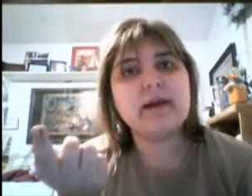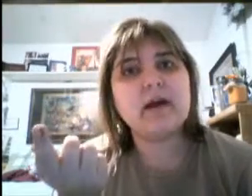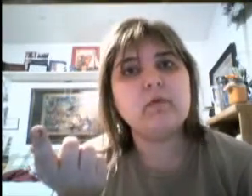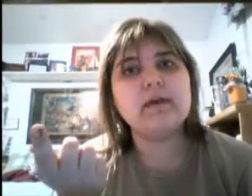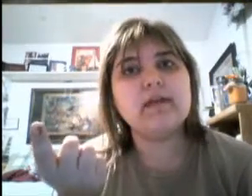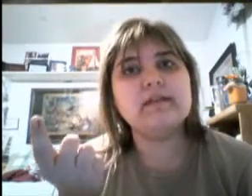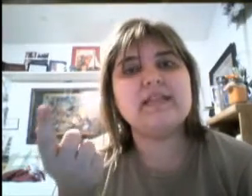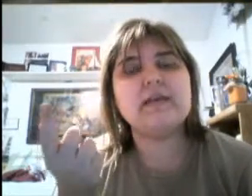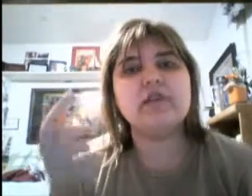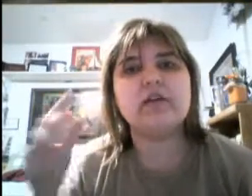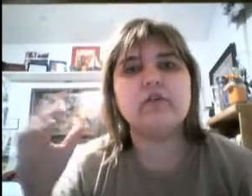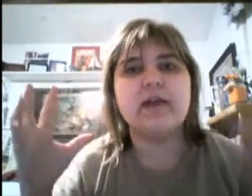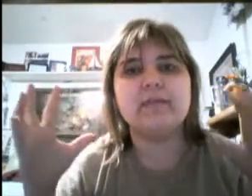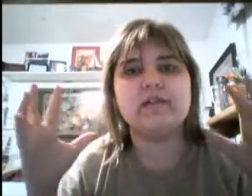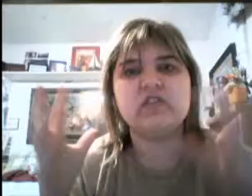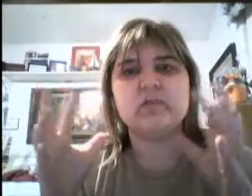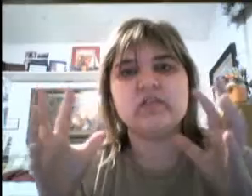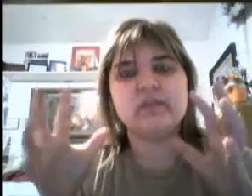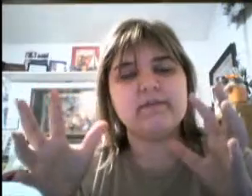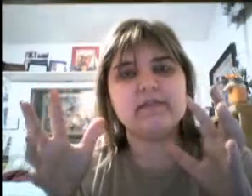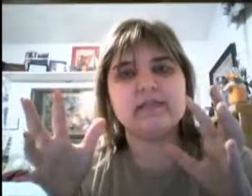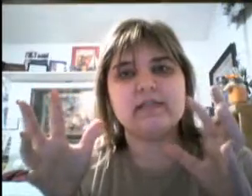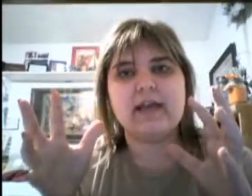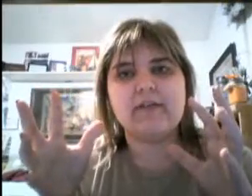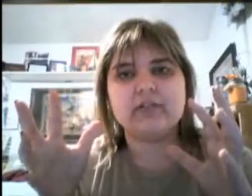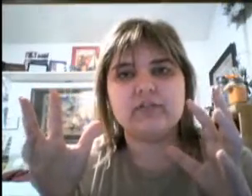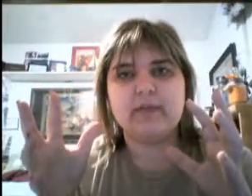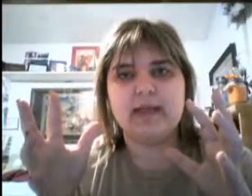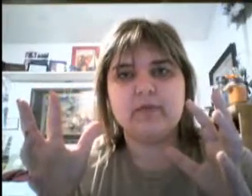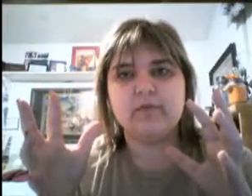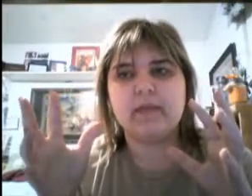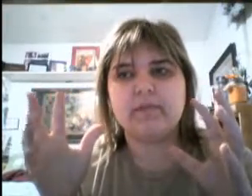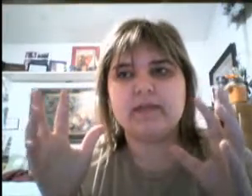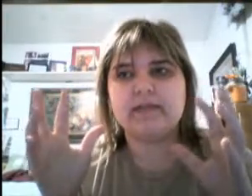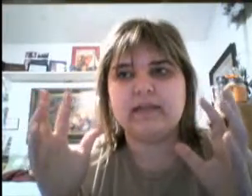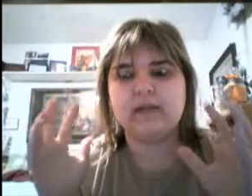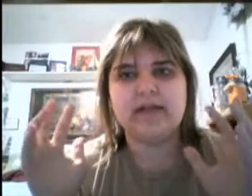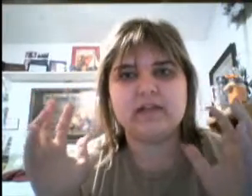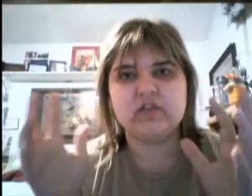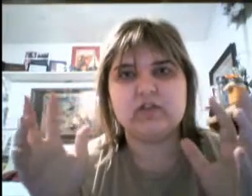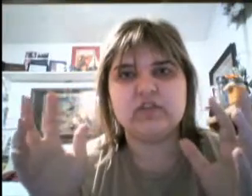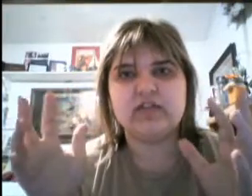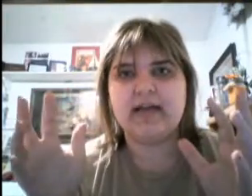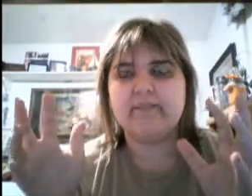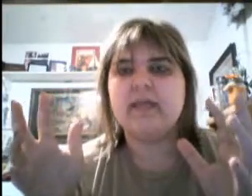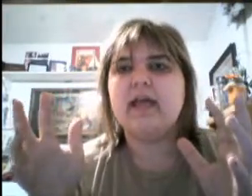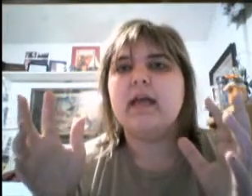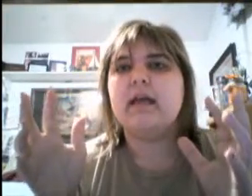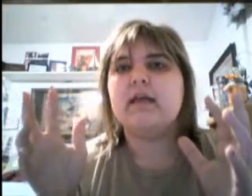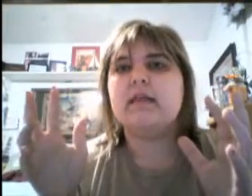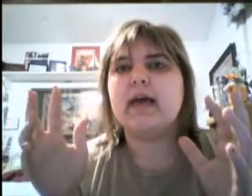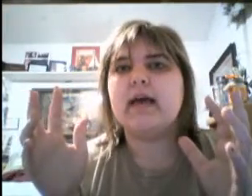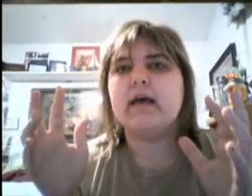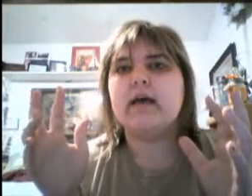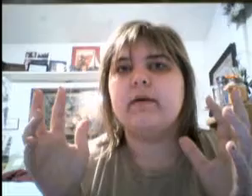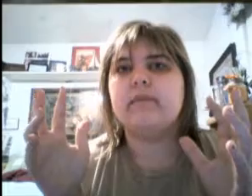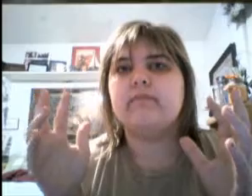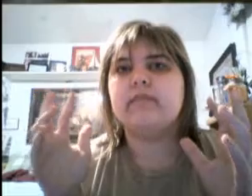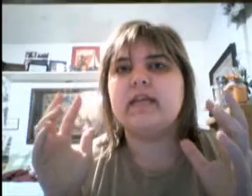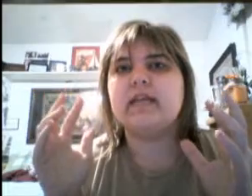about was they were trying to cram in so much stuff into this live-action panel, because they only had so much time, that they